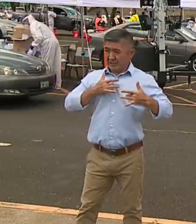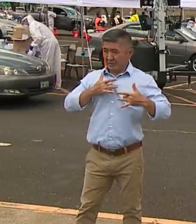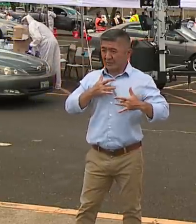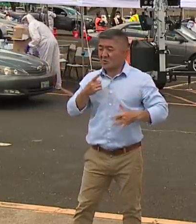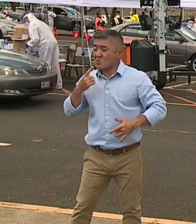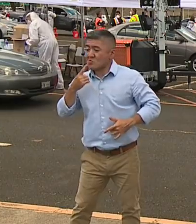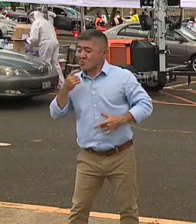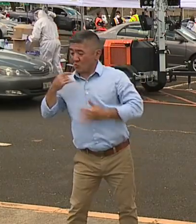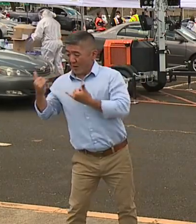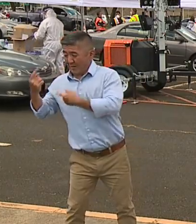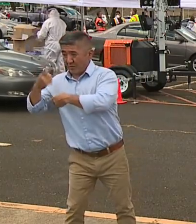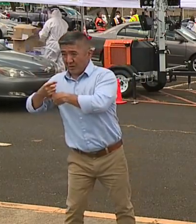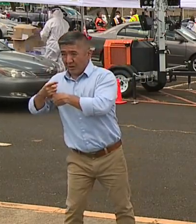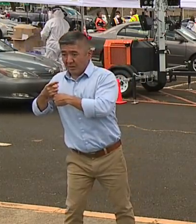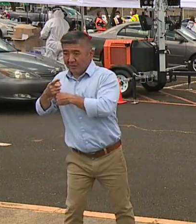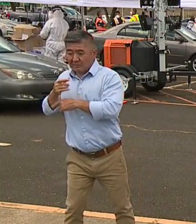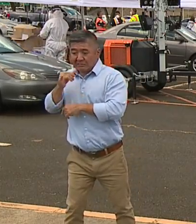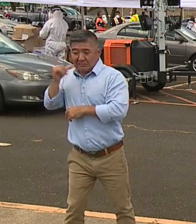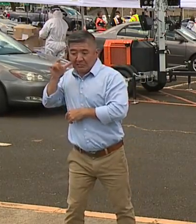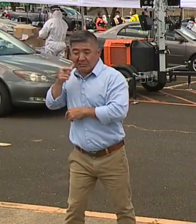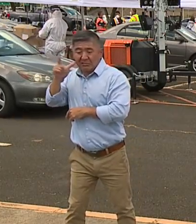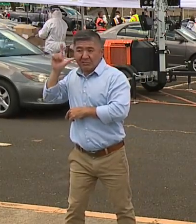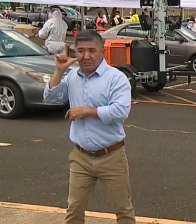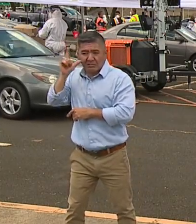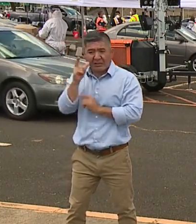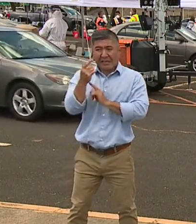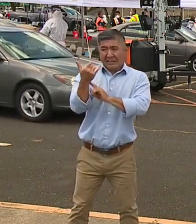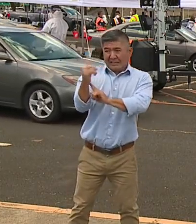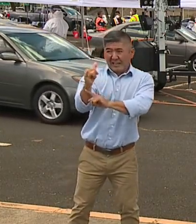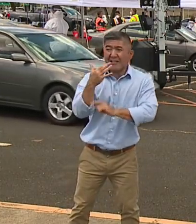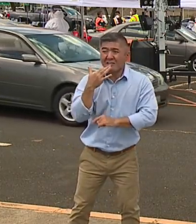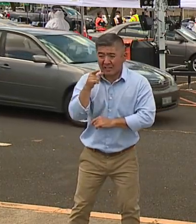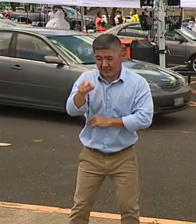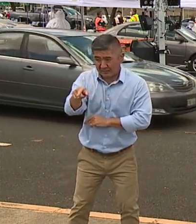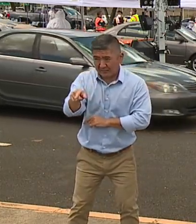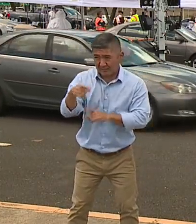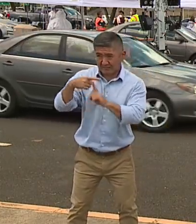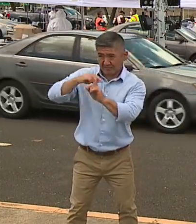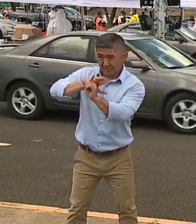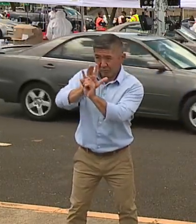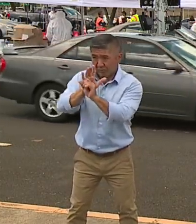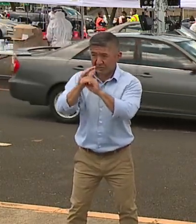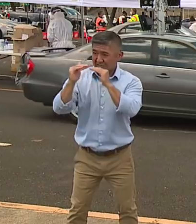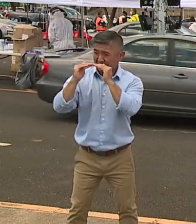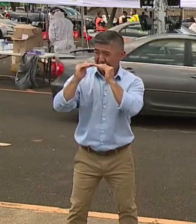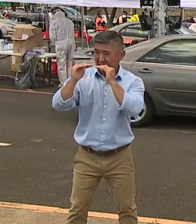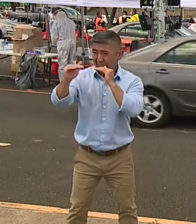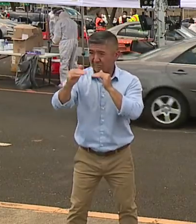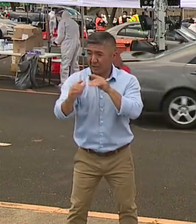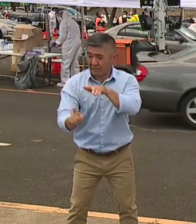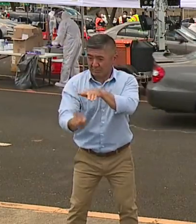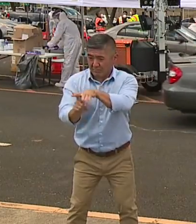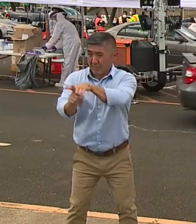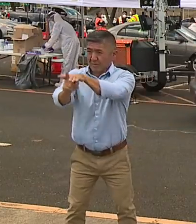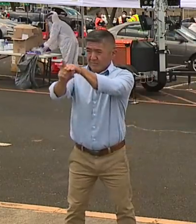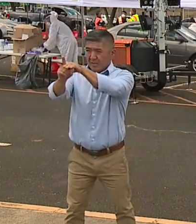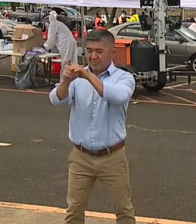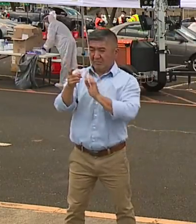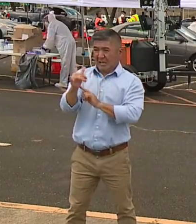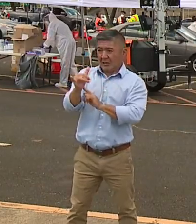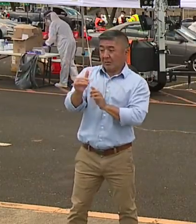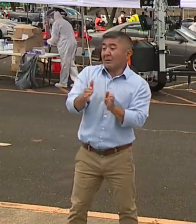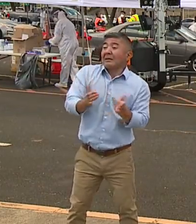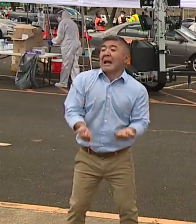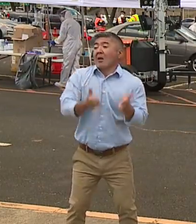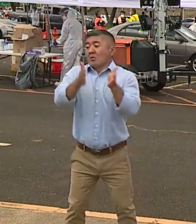for the last several days in terms of positivity rates and steady state in terms of new cases at a pretty high rate, which